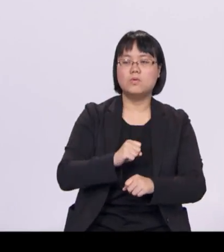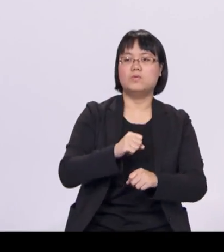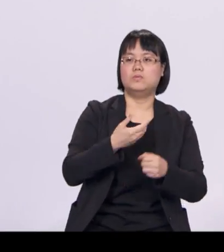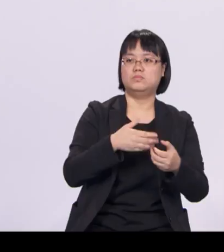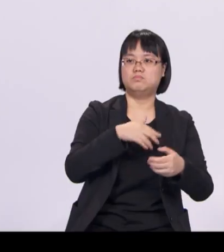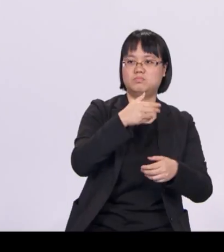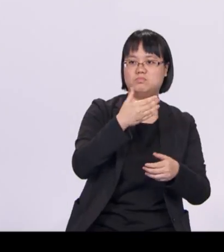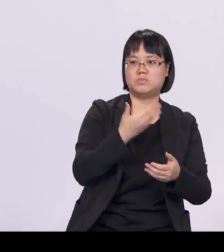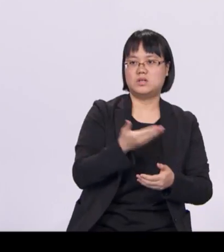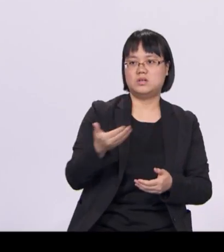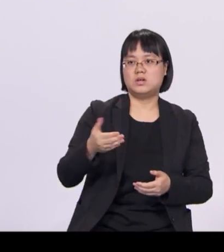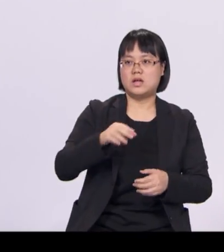flats and leaves.